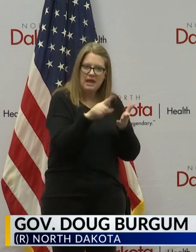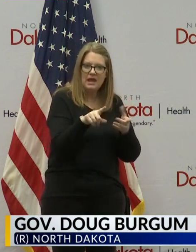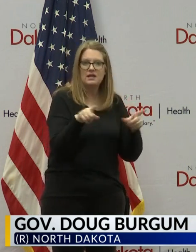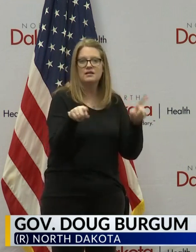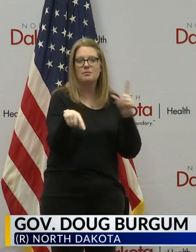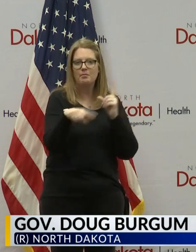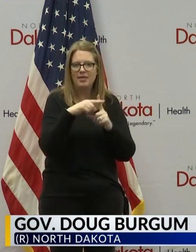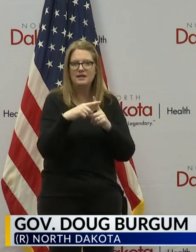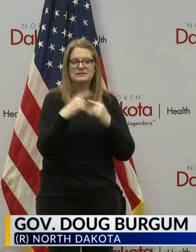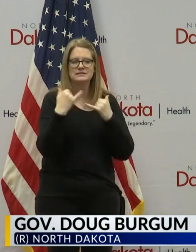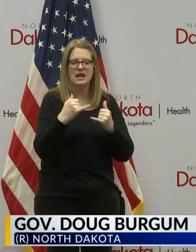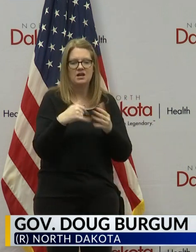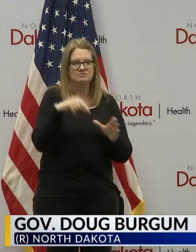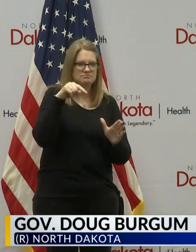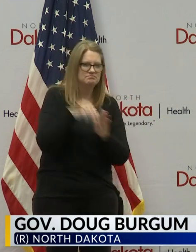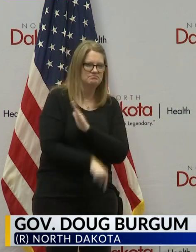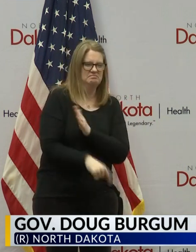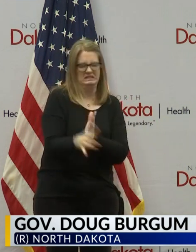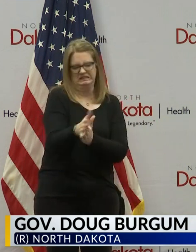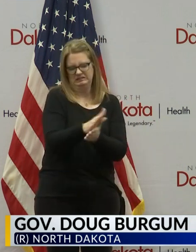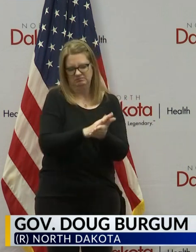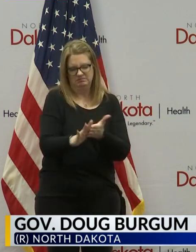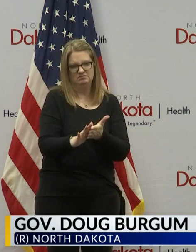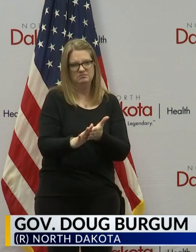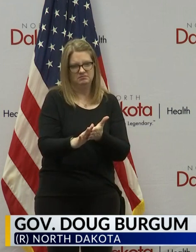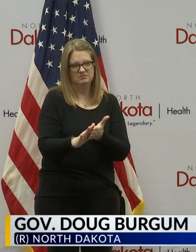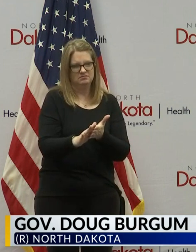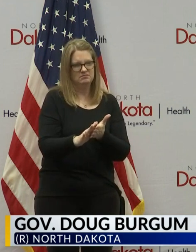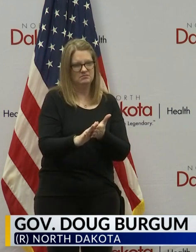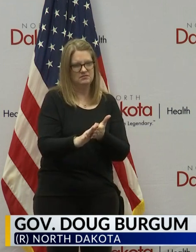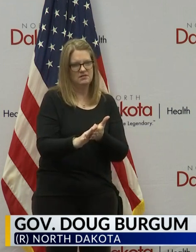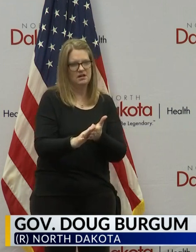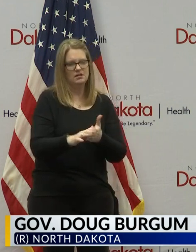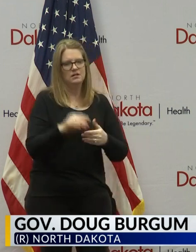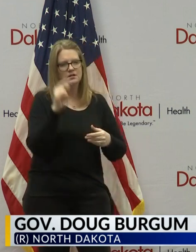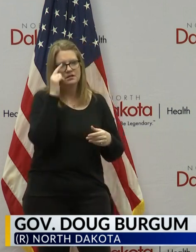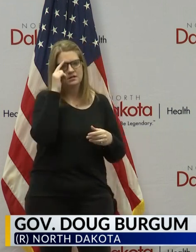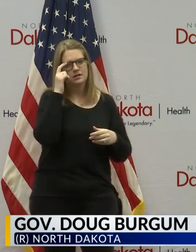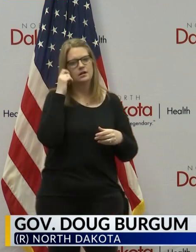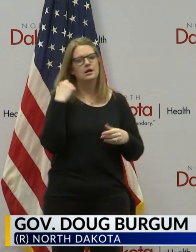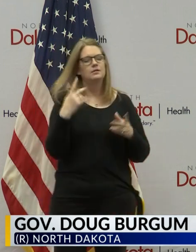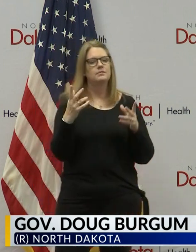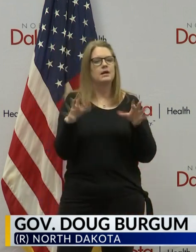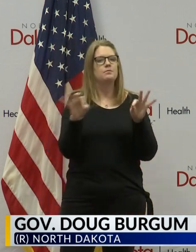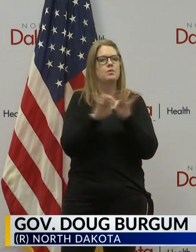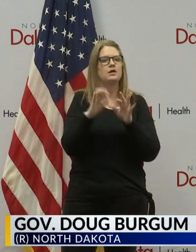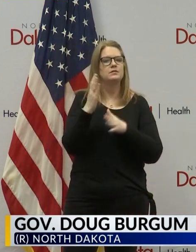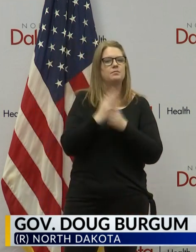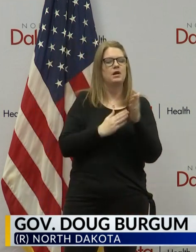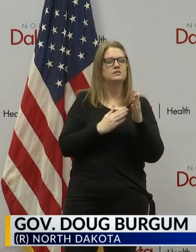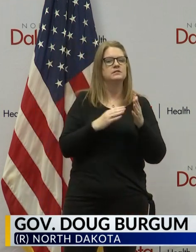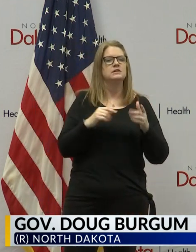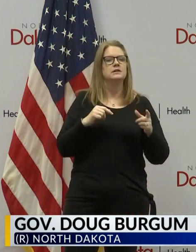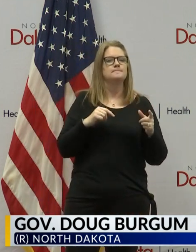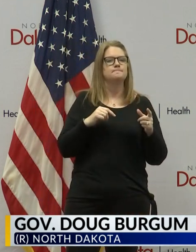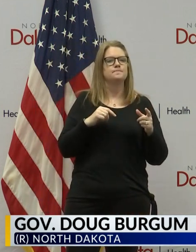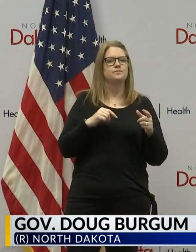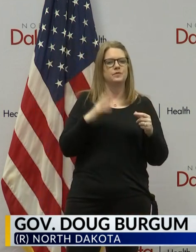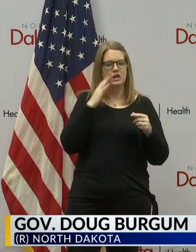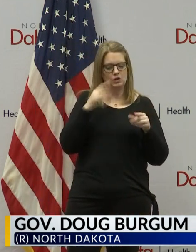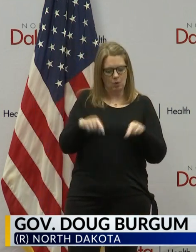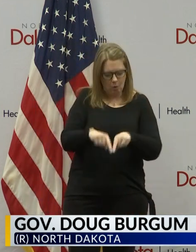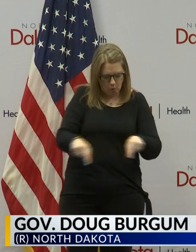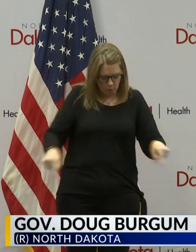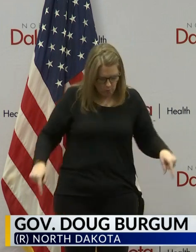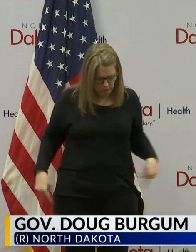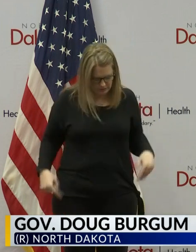started they're doing that well the plant is closing but the there's a key piece of news here which is that given that quarantine and